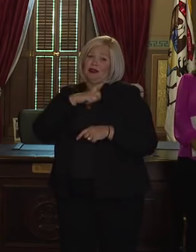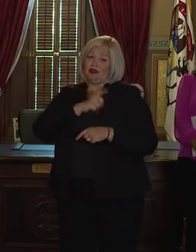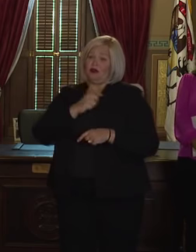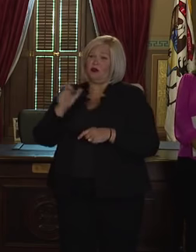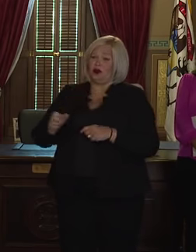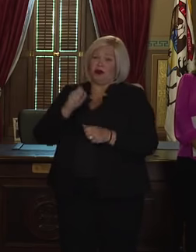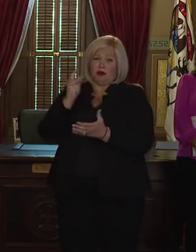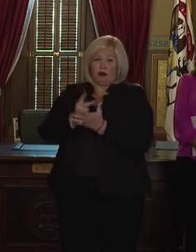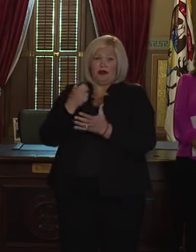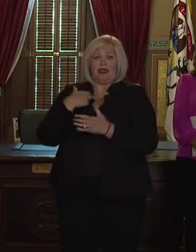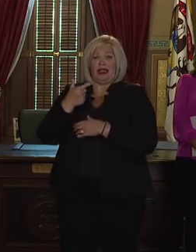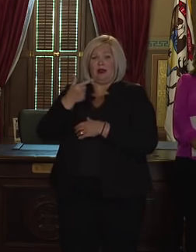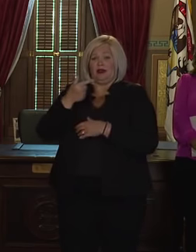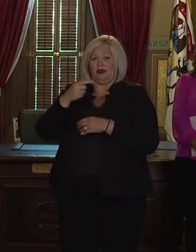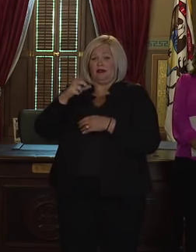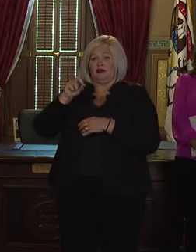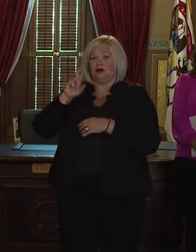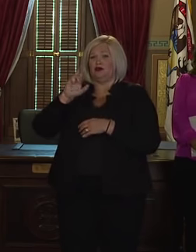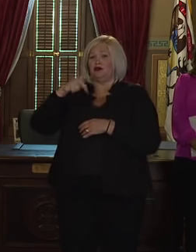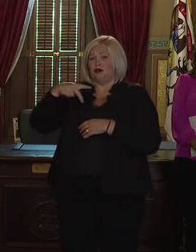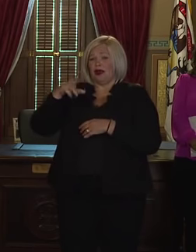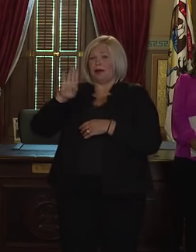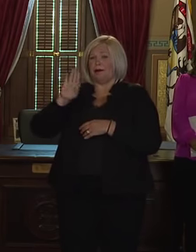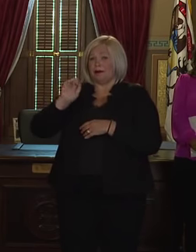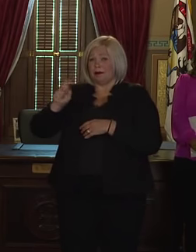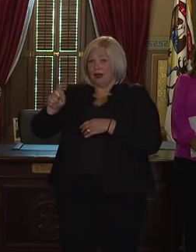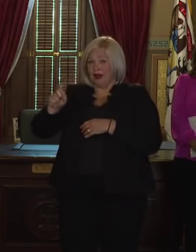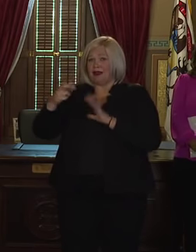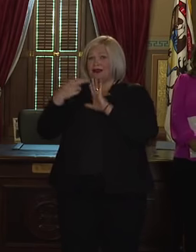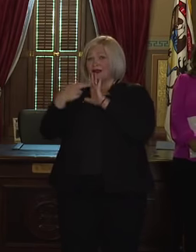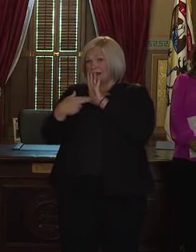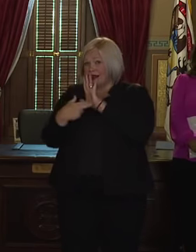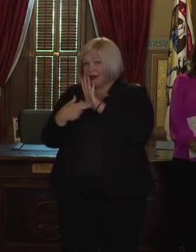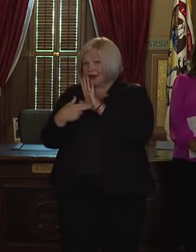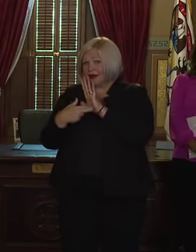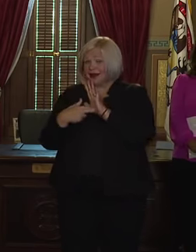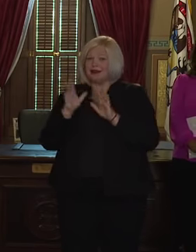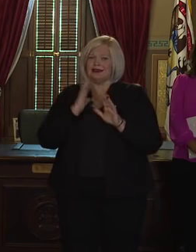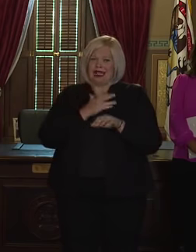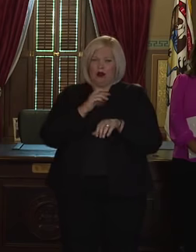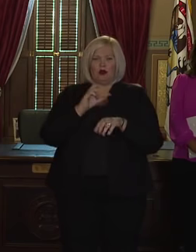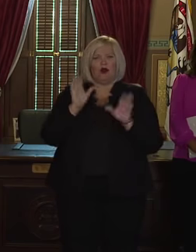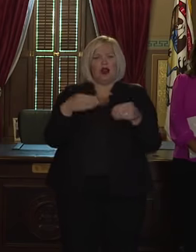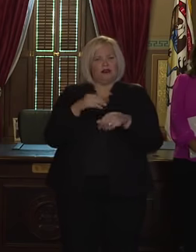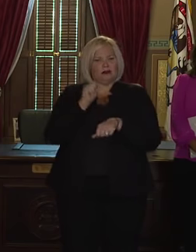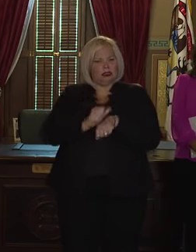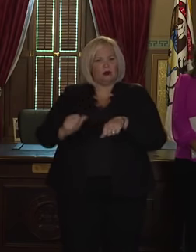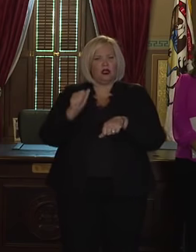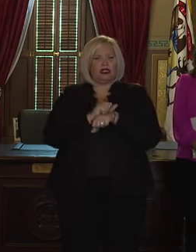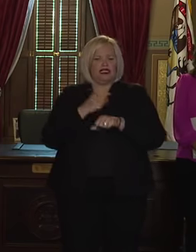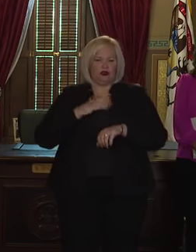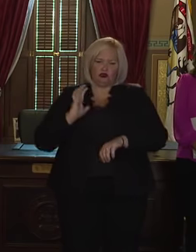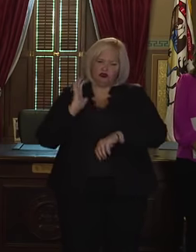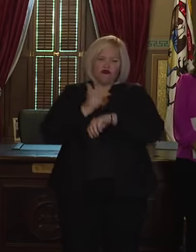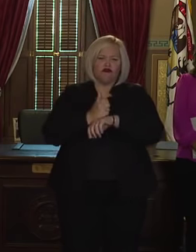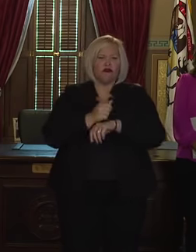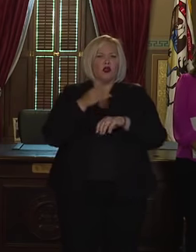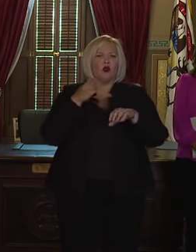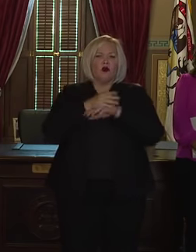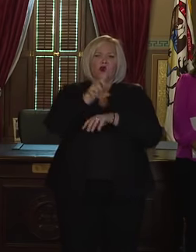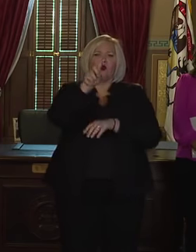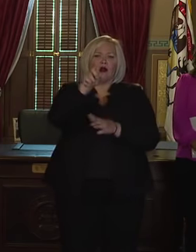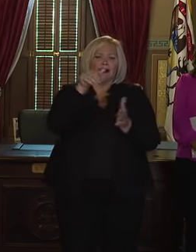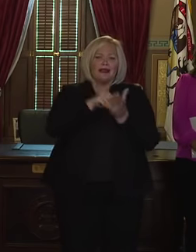dropbox guidelines. In the past several months, my office has worked in partnership with local clerks to install over 1,000 dropboxes